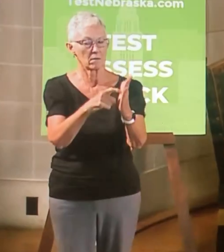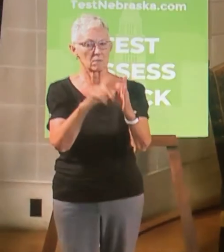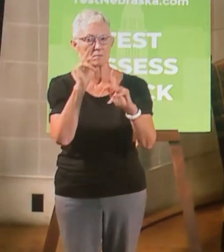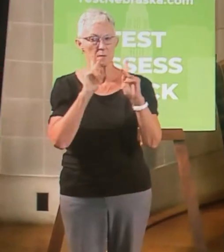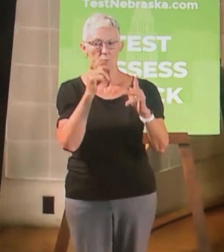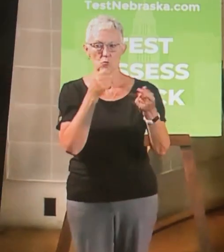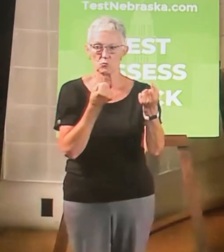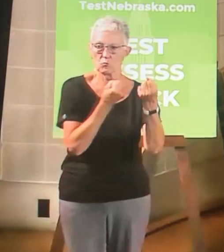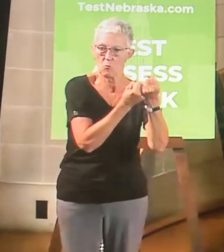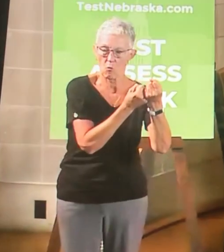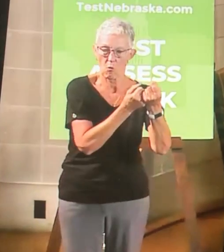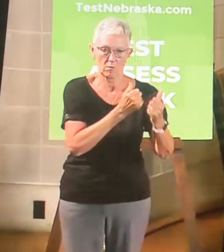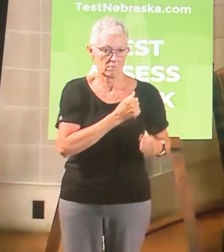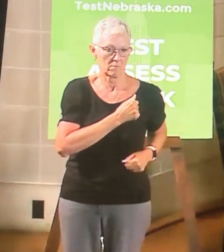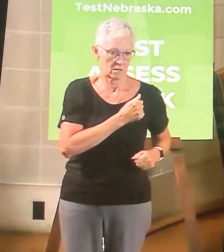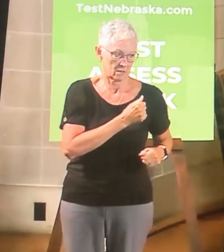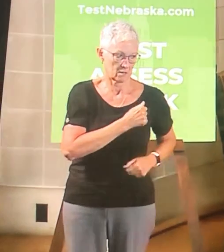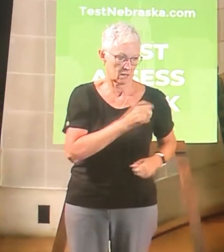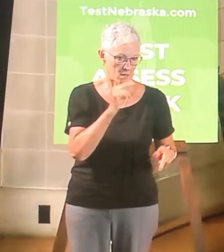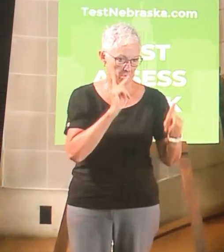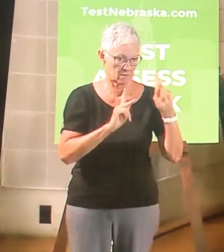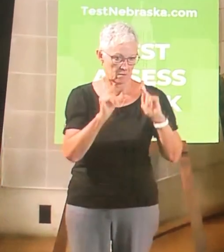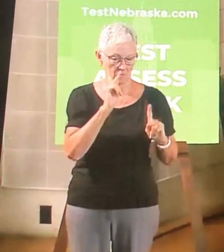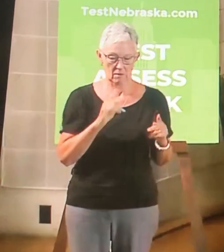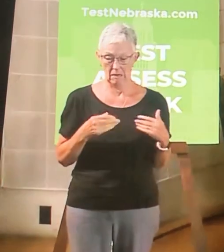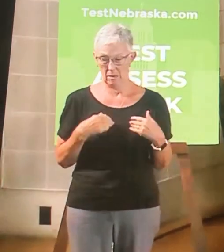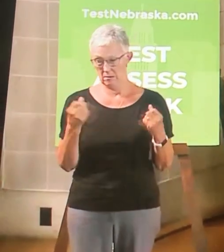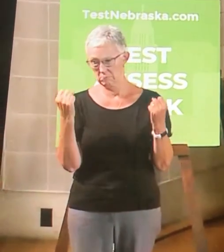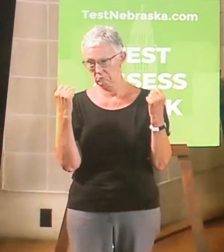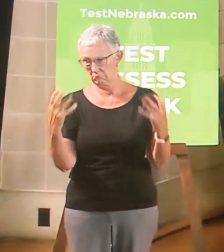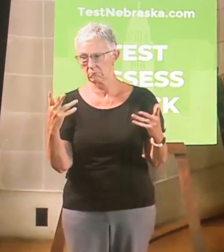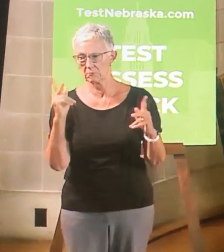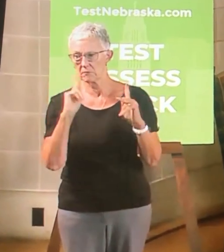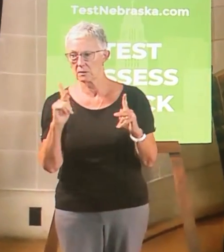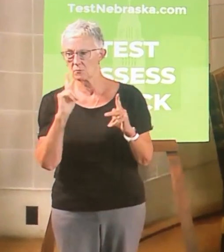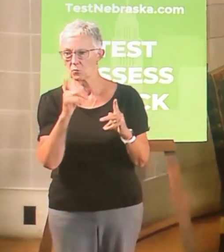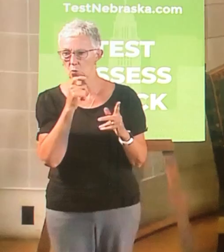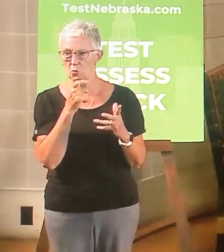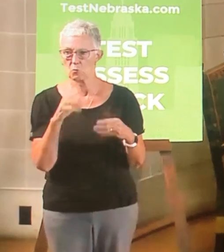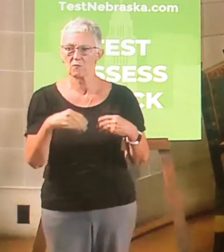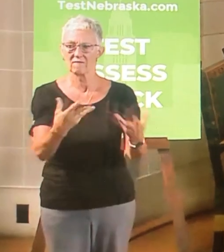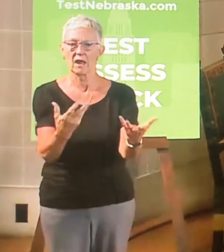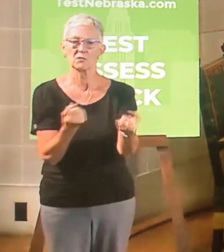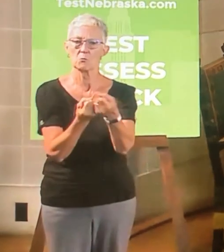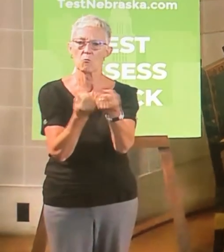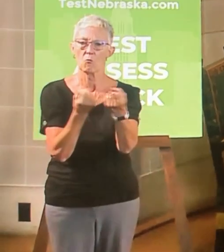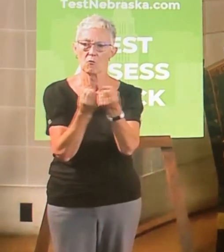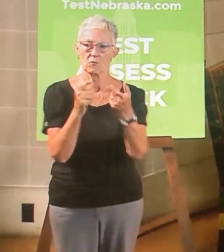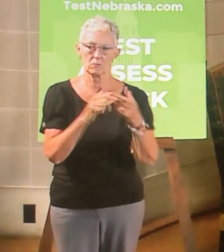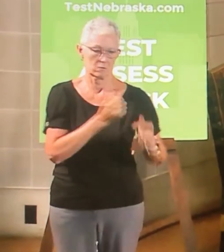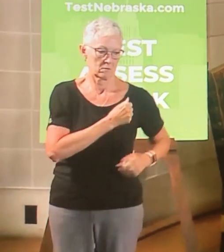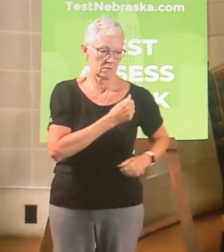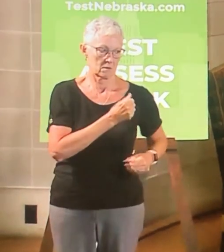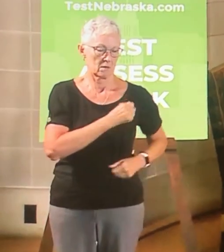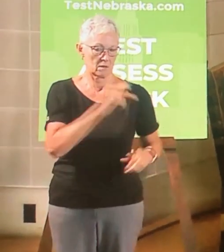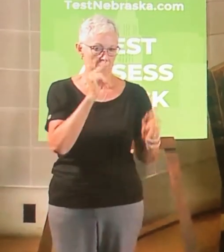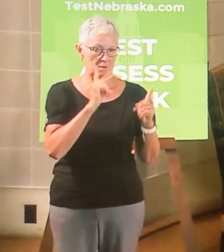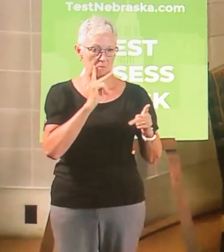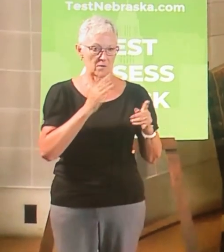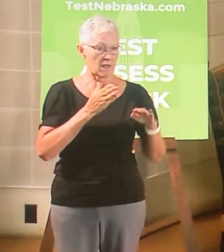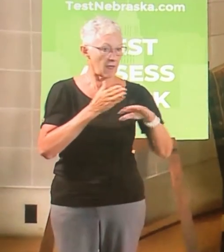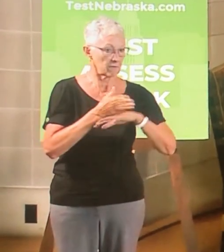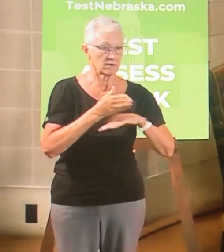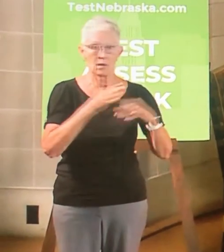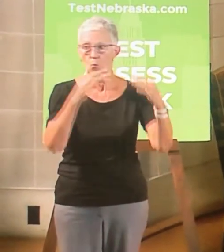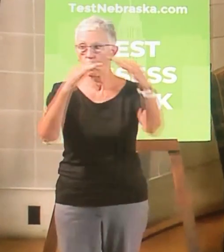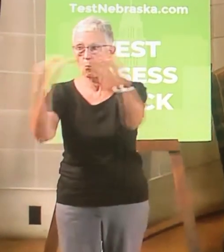People who provide that care to our military members who come back from defending our freedoms and maybe have